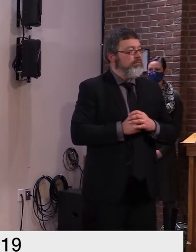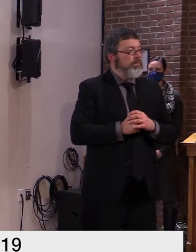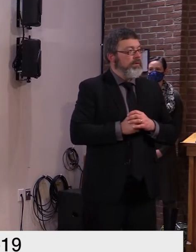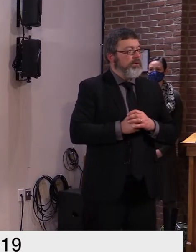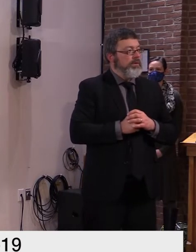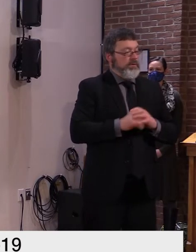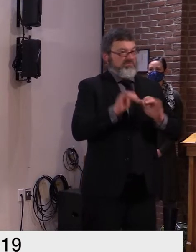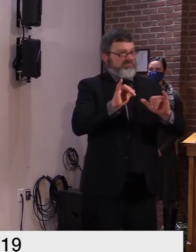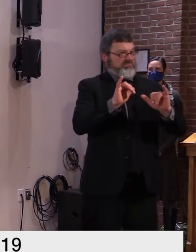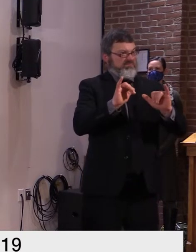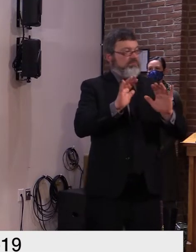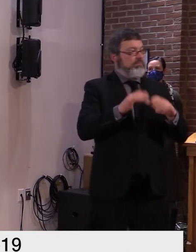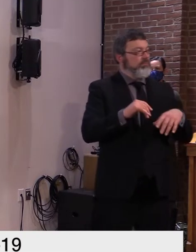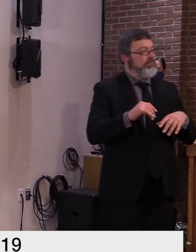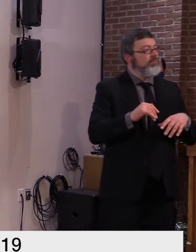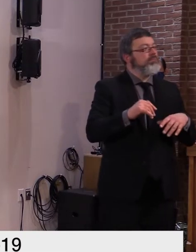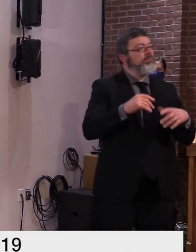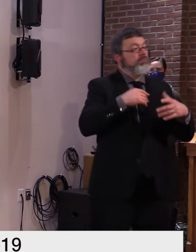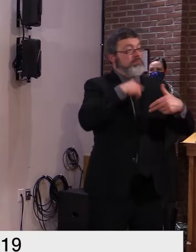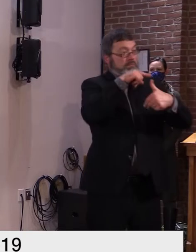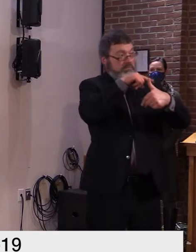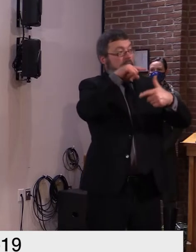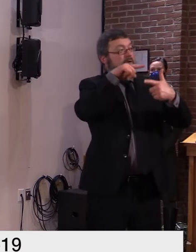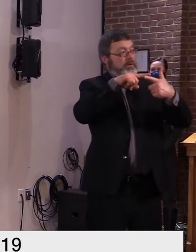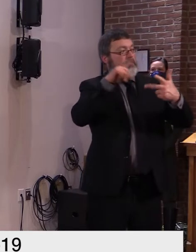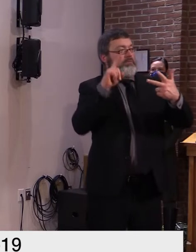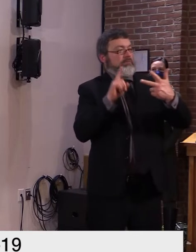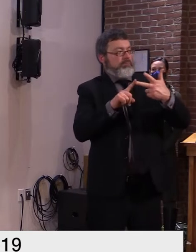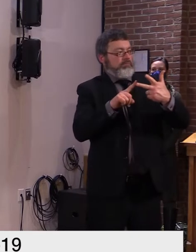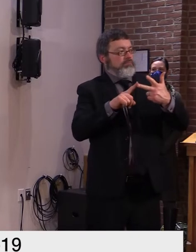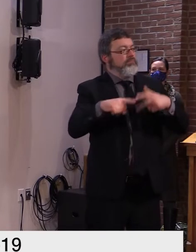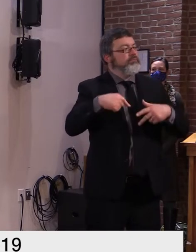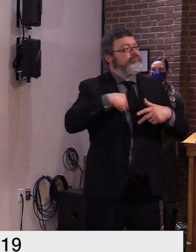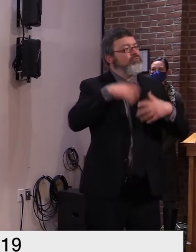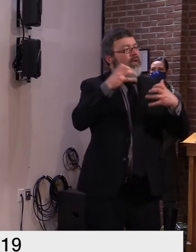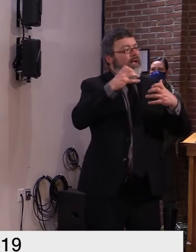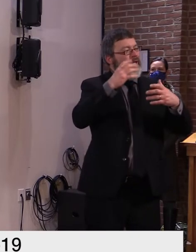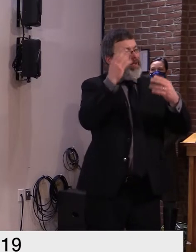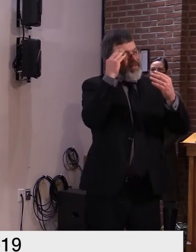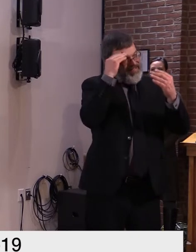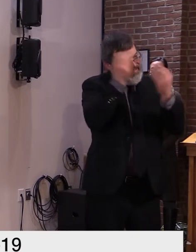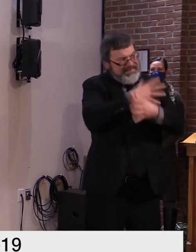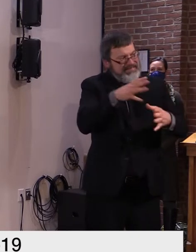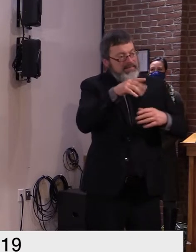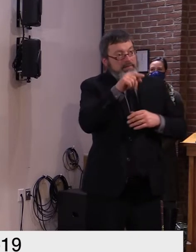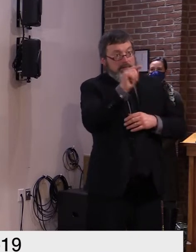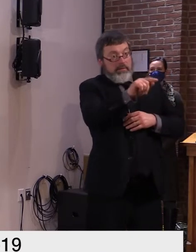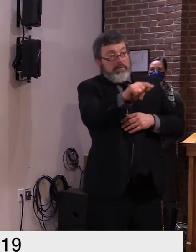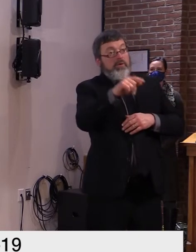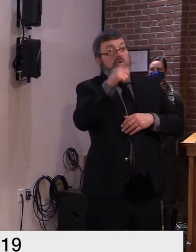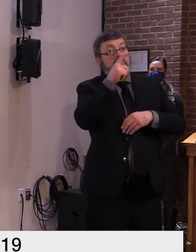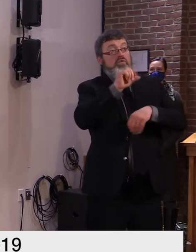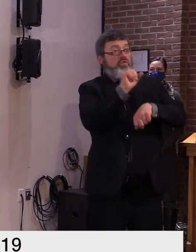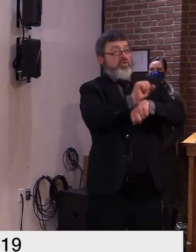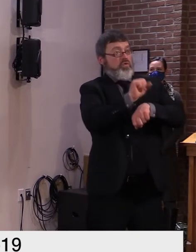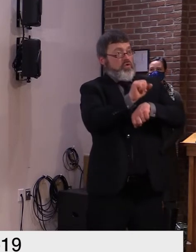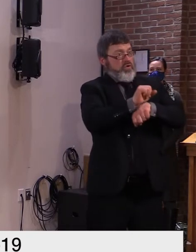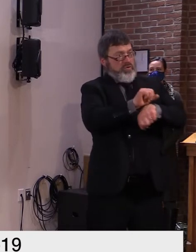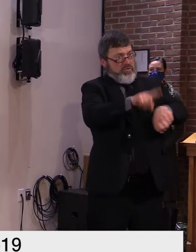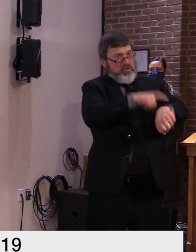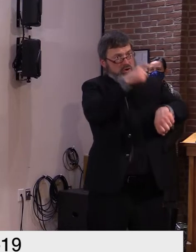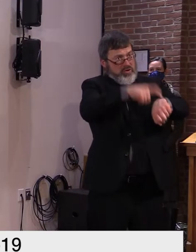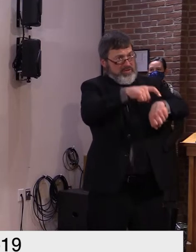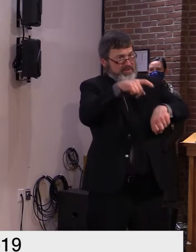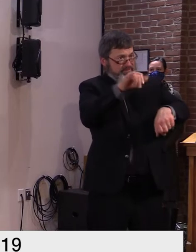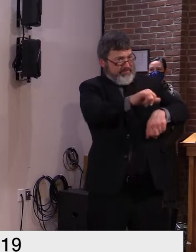this subject without thanking the long-term care facility workforce enough for their dedication and skill in caring for